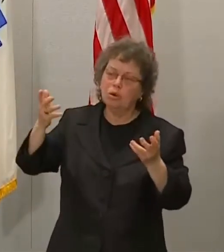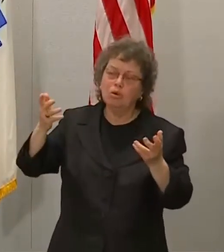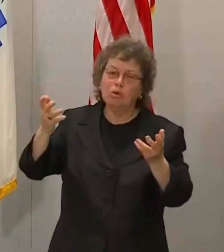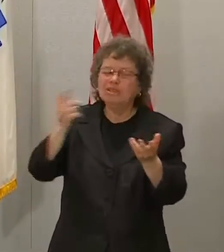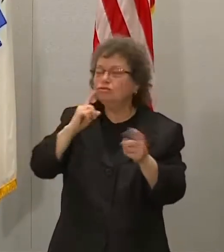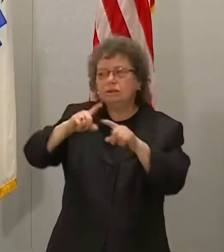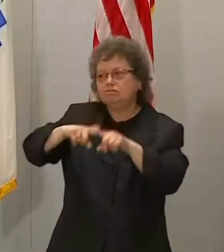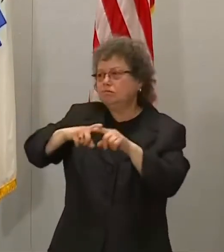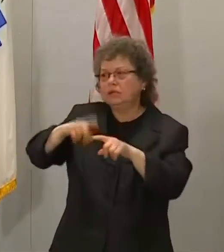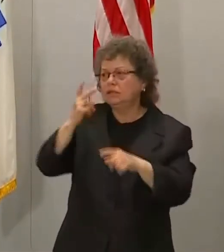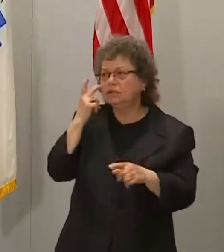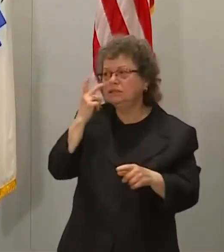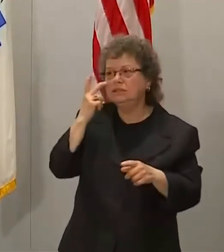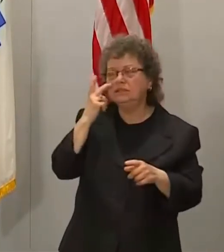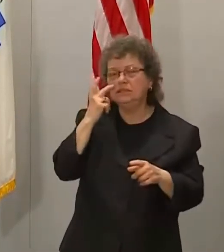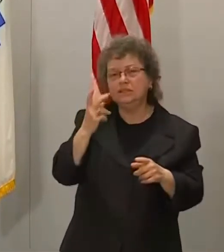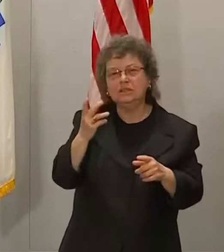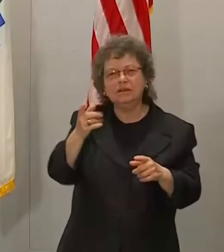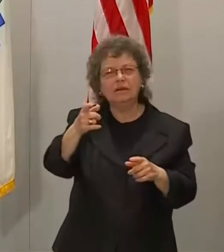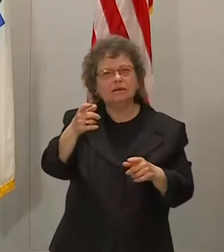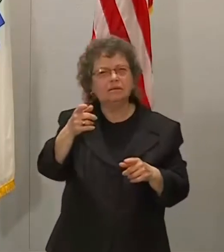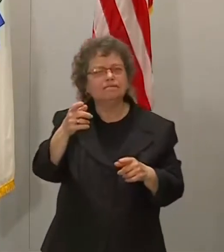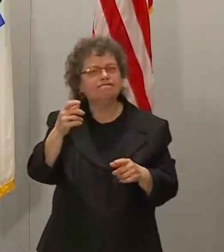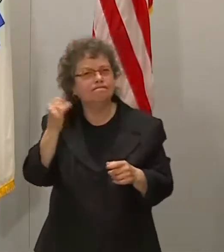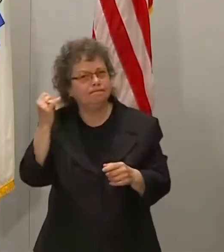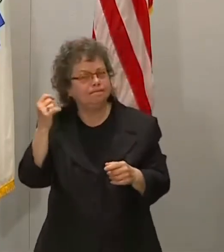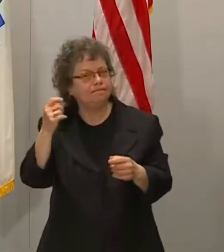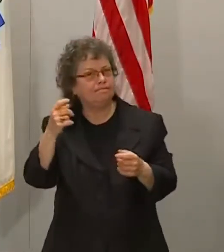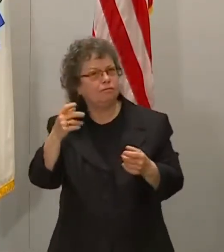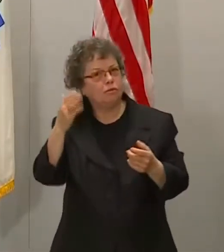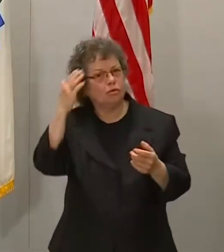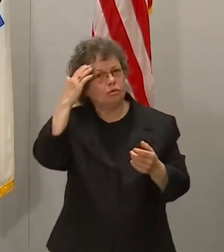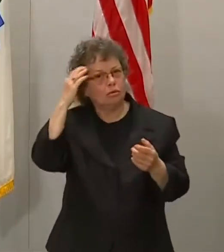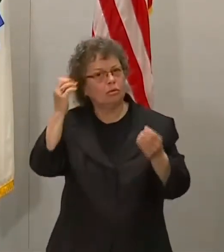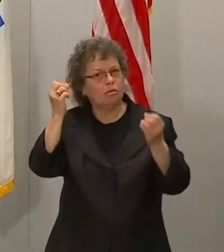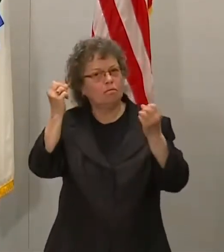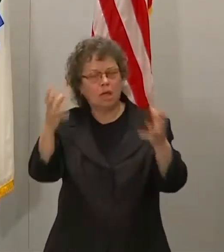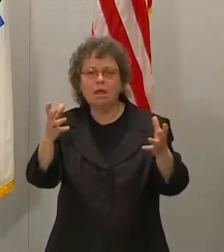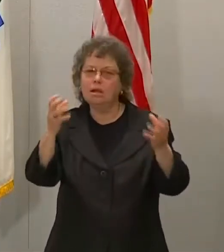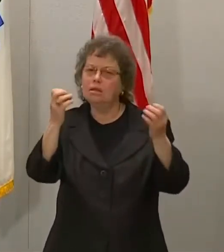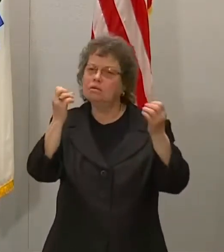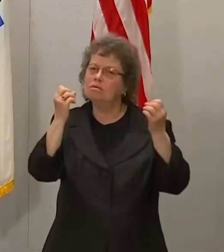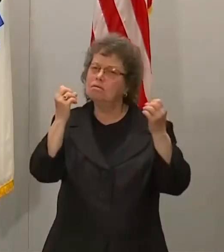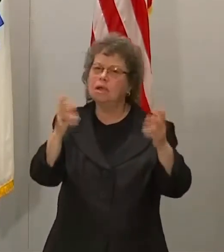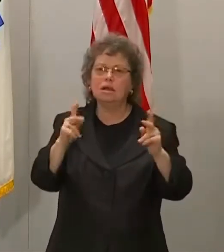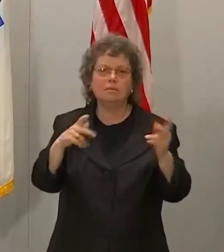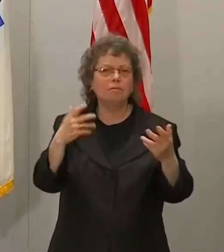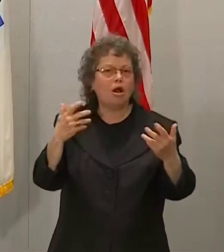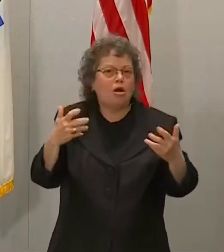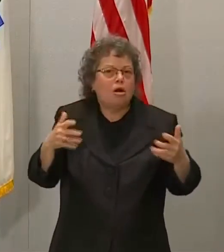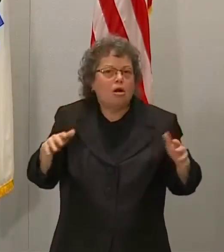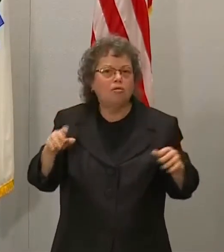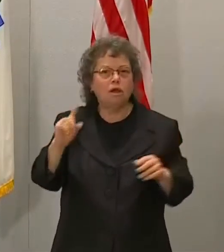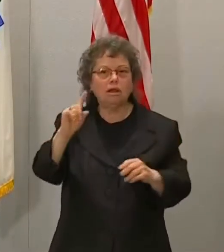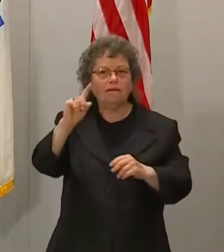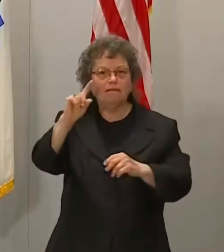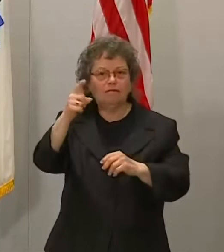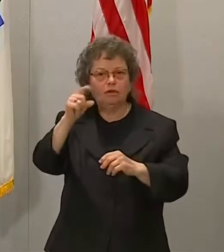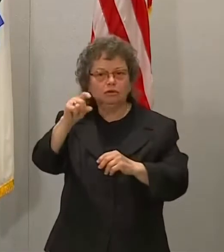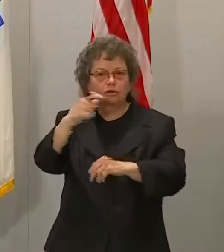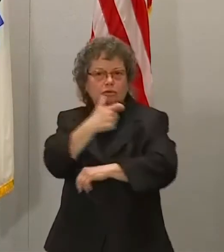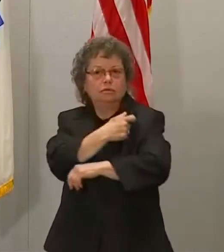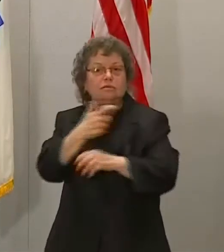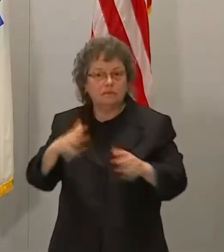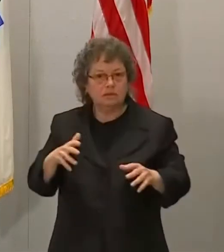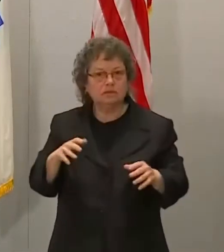you think about it, there's already a ton of people who are in the process who've been first dosed and are going to get second dosed, and a ton of